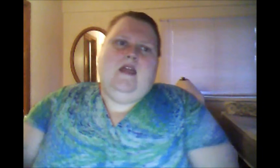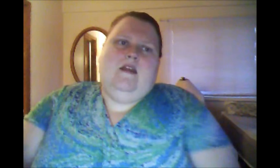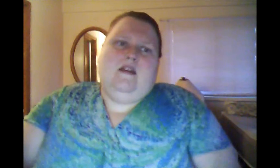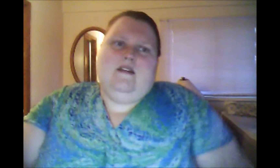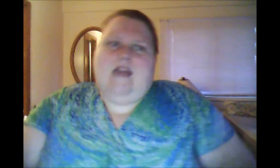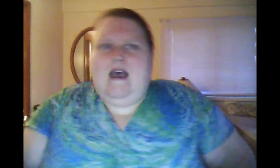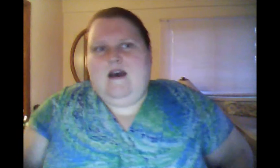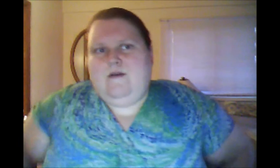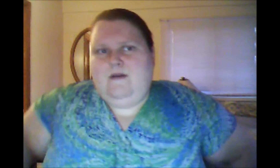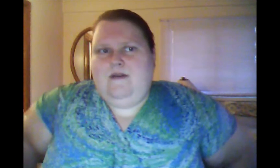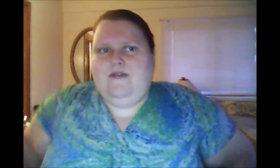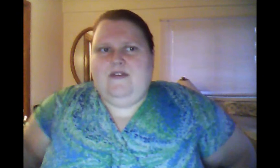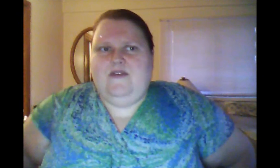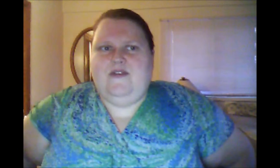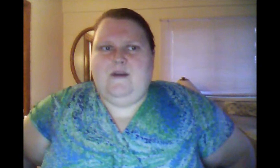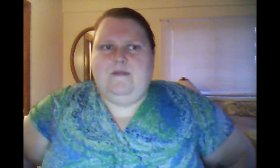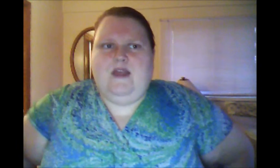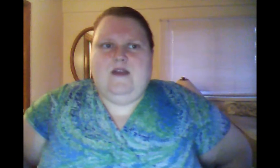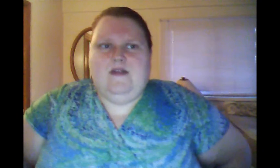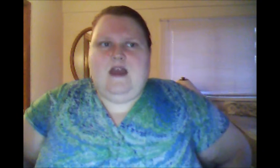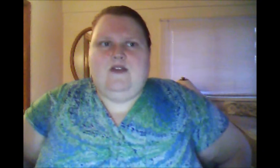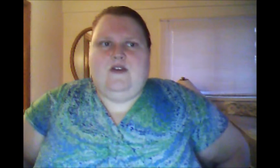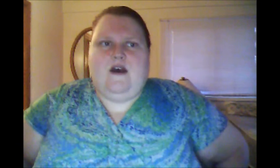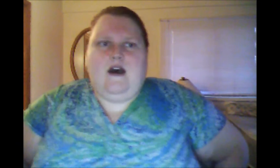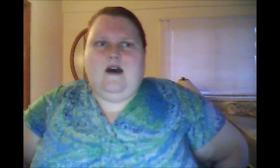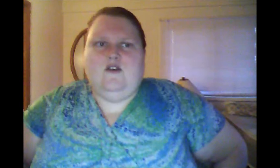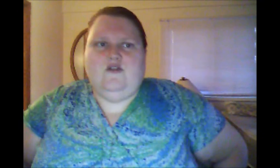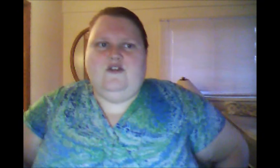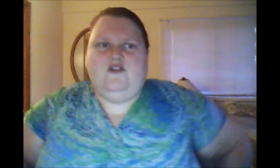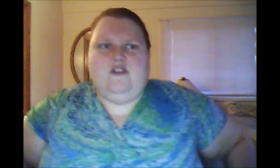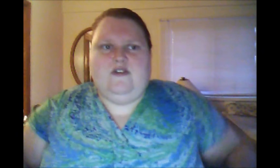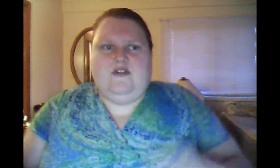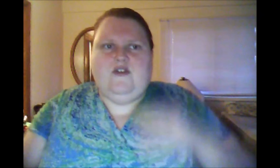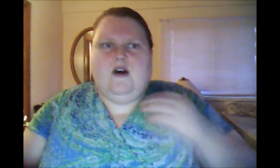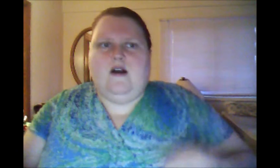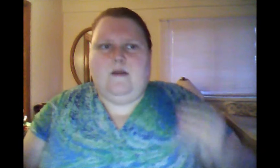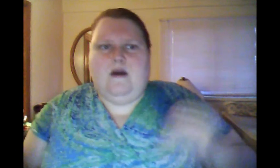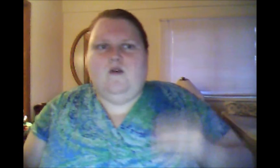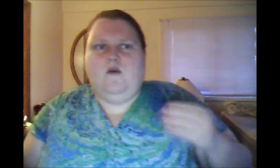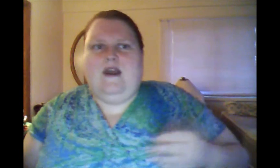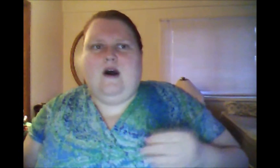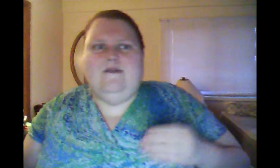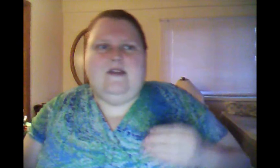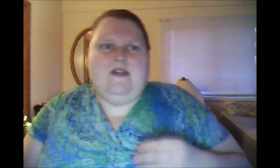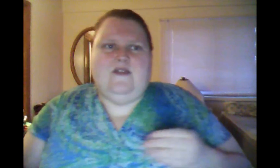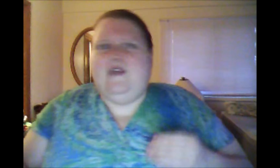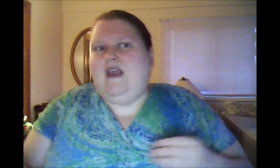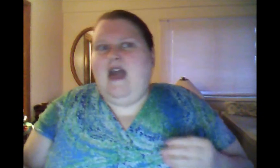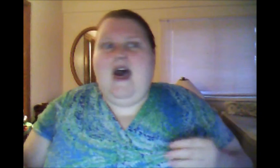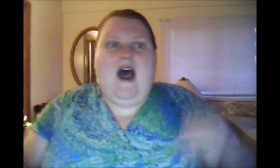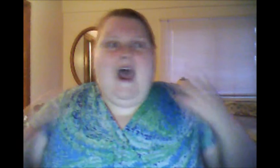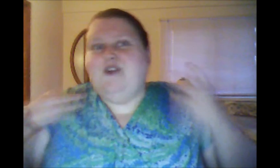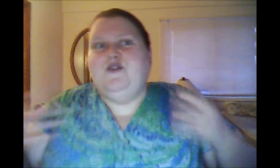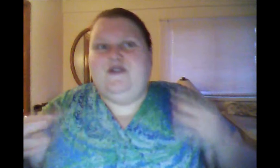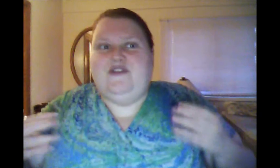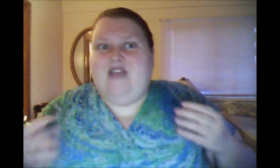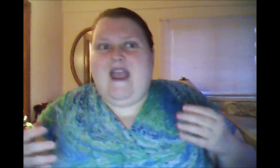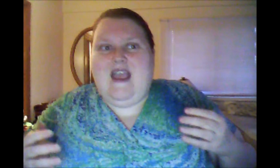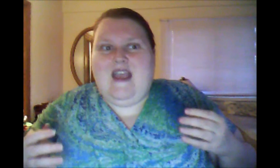Now, this is something that Christians talk about quite often. say, are you saved?